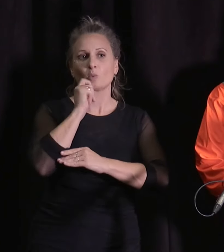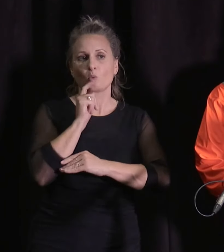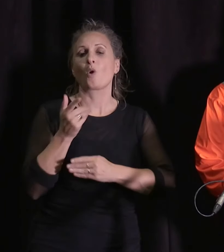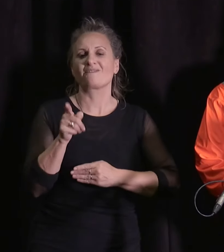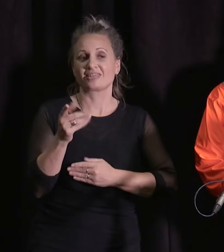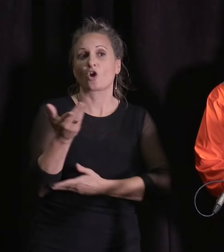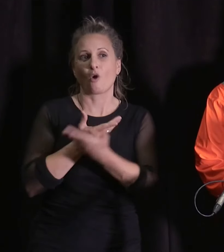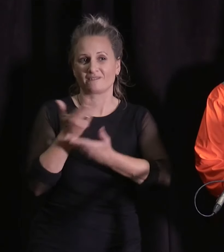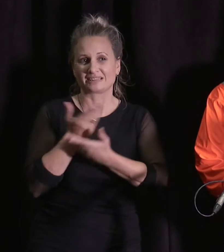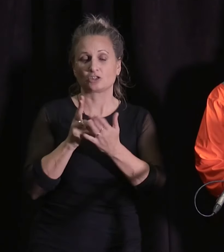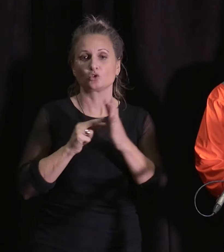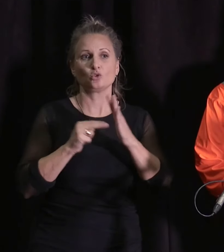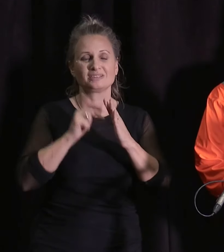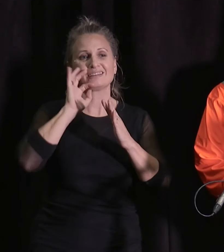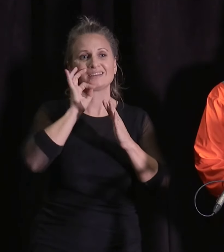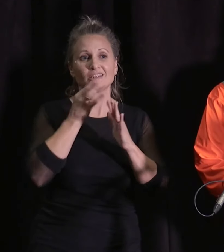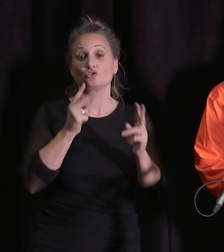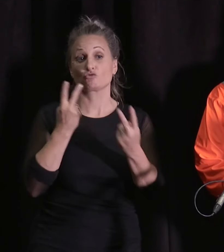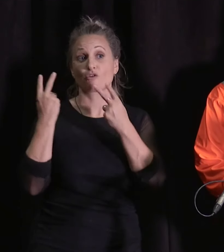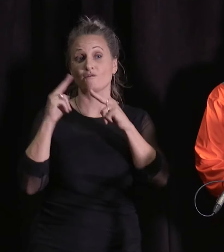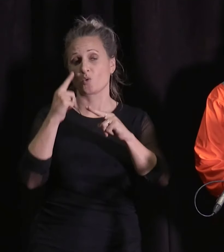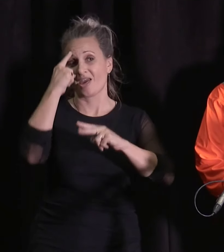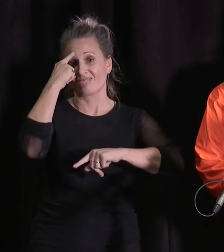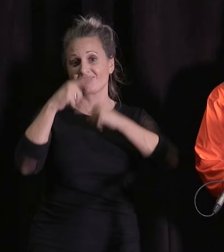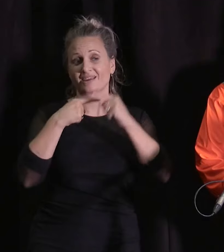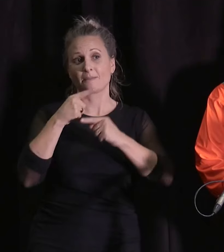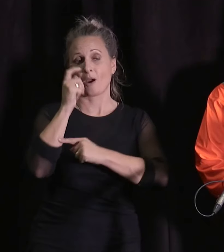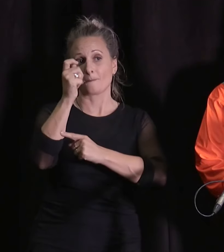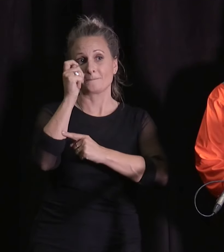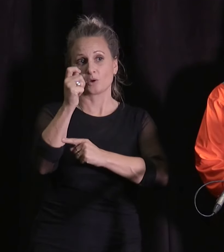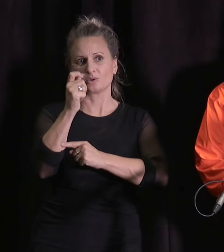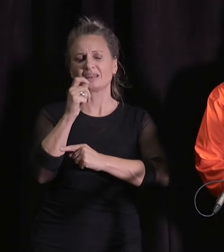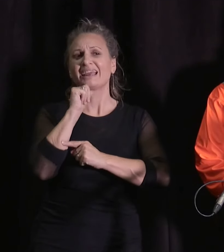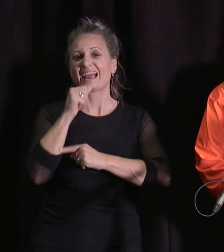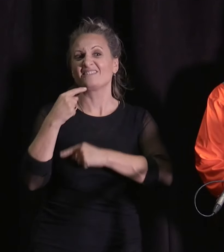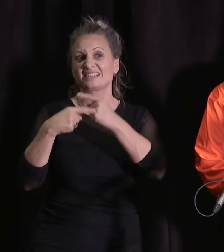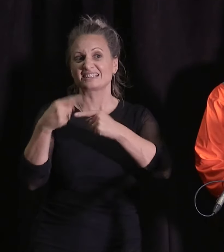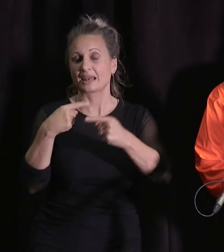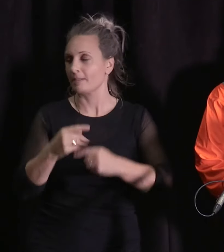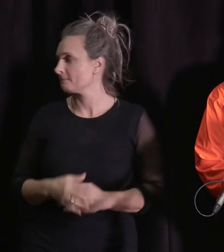a country and we need to look at the sustainability of some of the places where we have built previously.